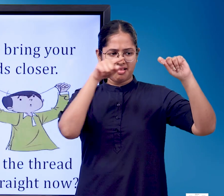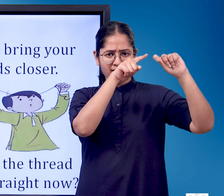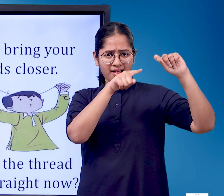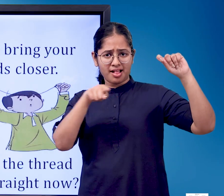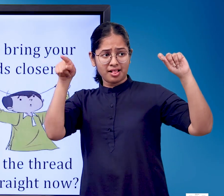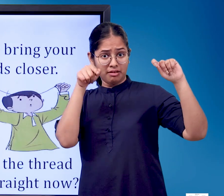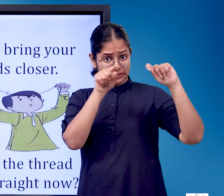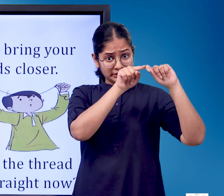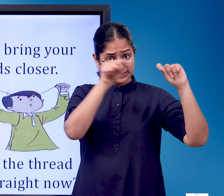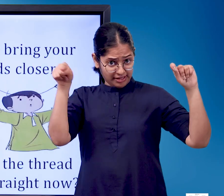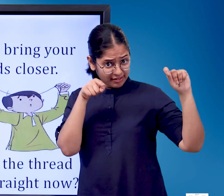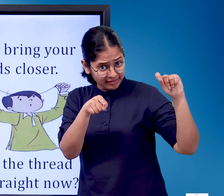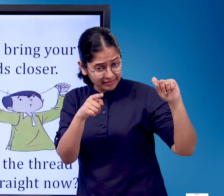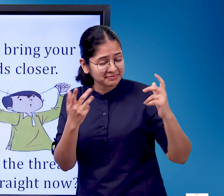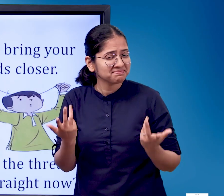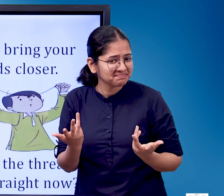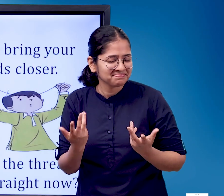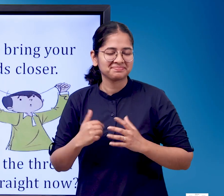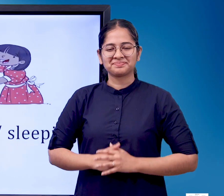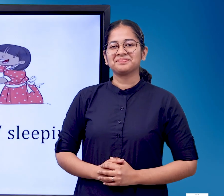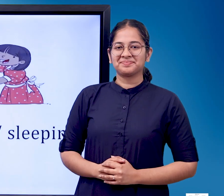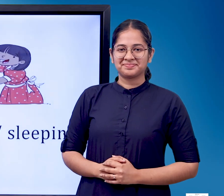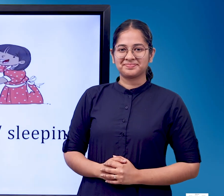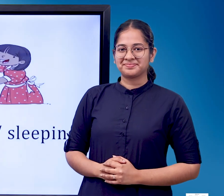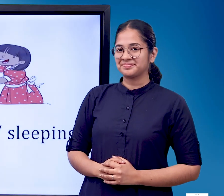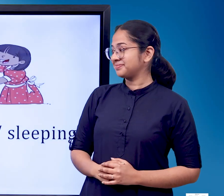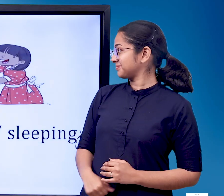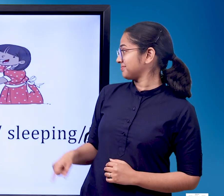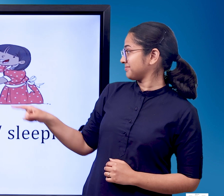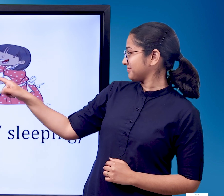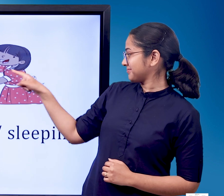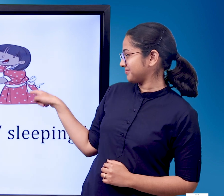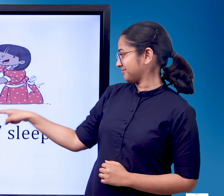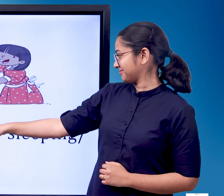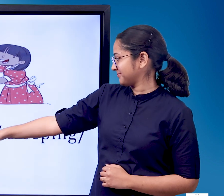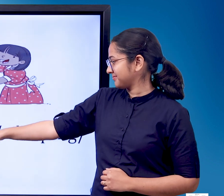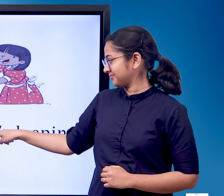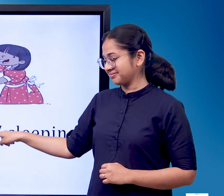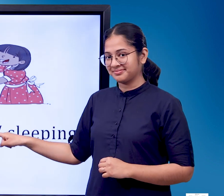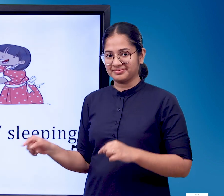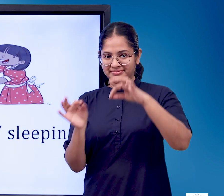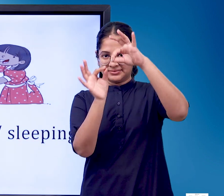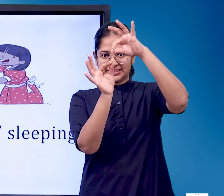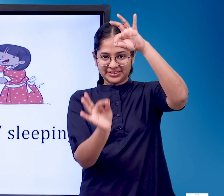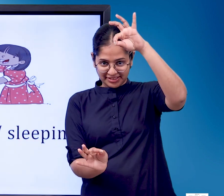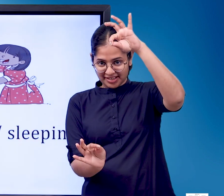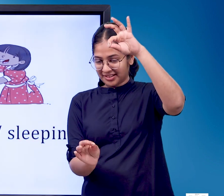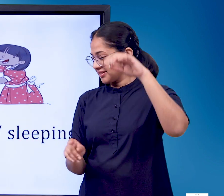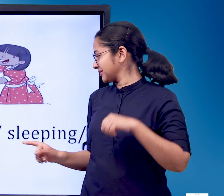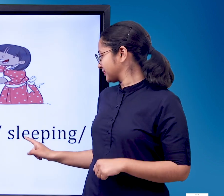closer. Is the thread straight now? Here we see the image of a boy who has loosened the ends of a thread and it has turned into a